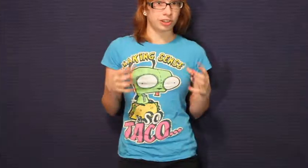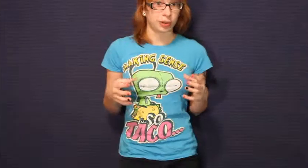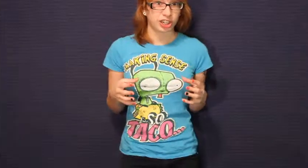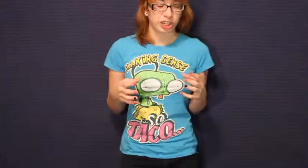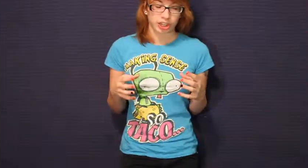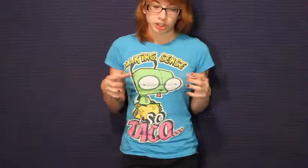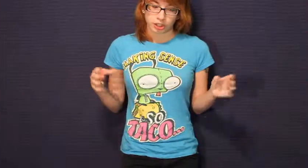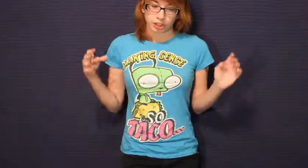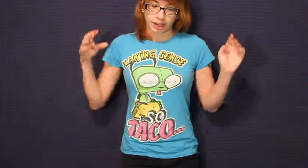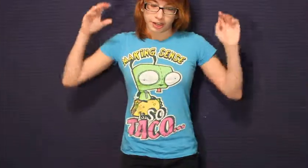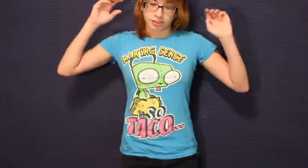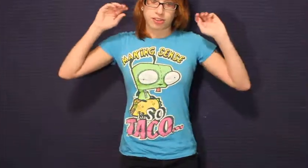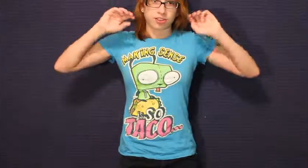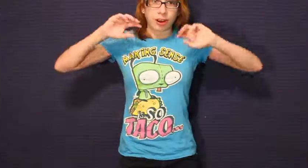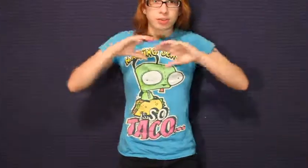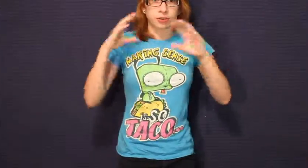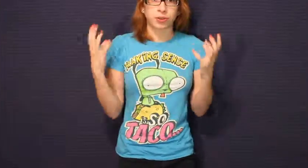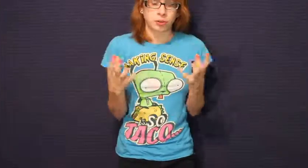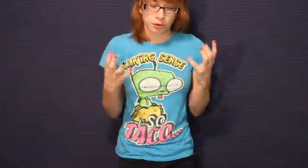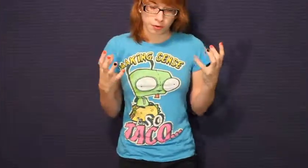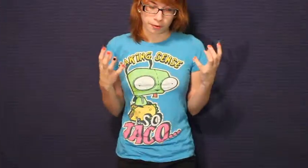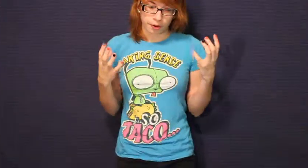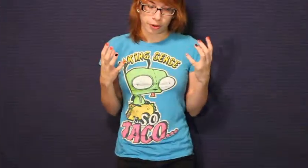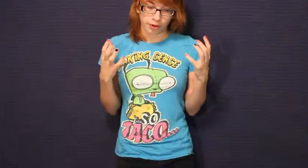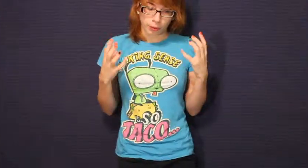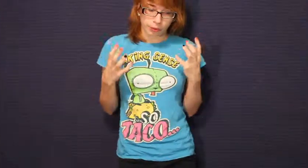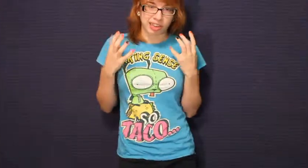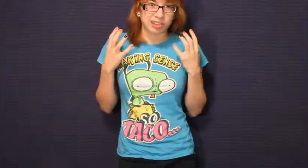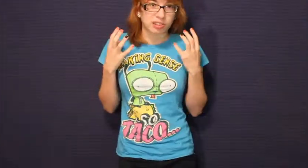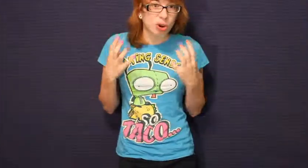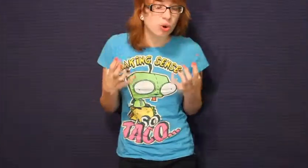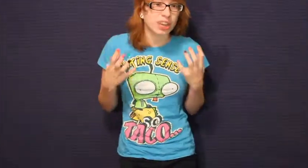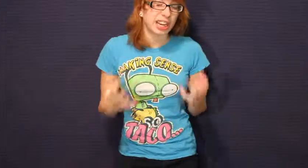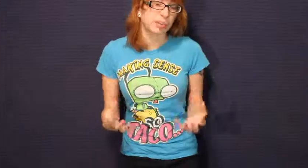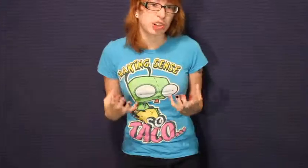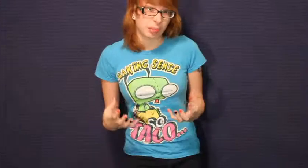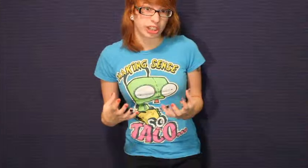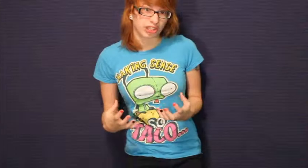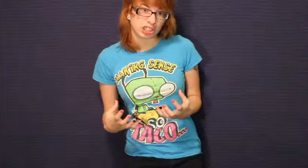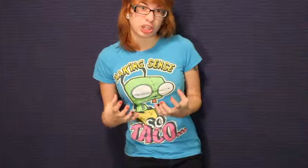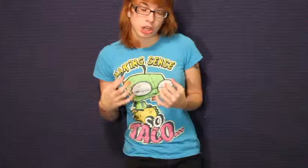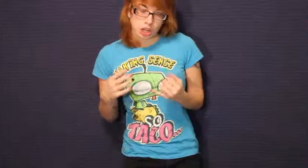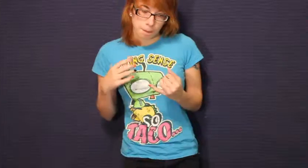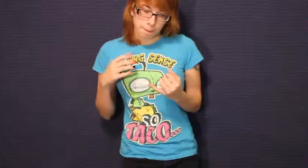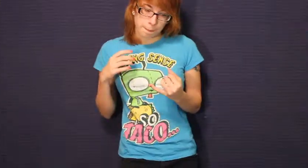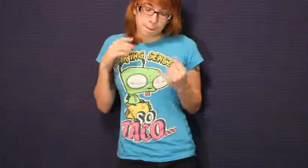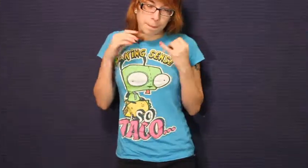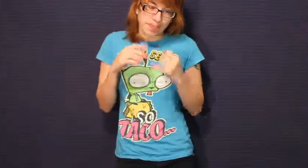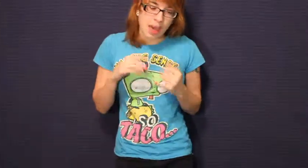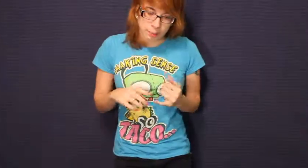Newark has described the group's overall goal as total animal liberation but that